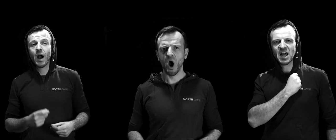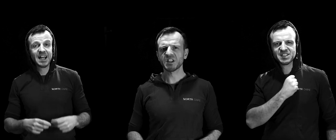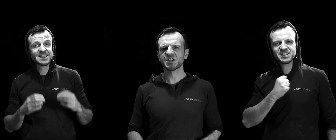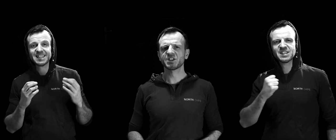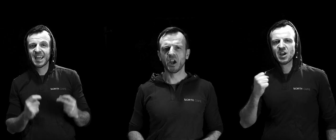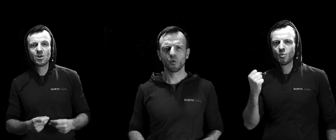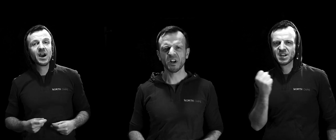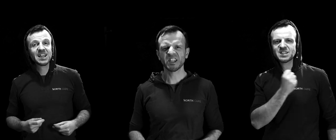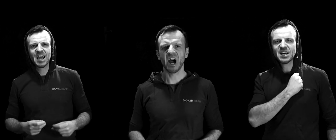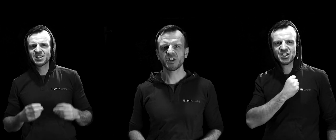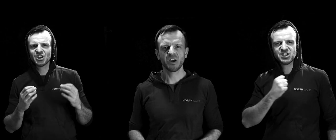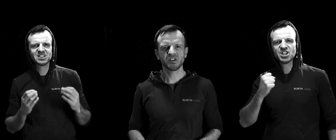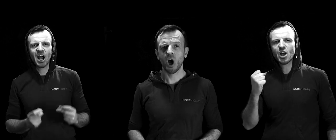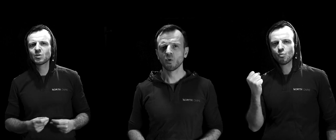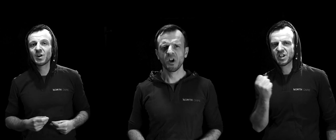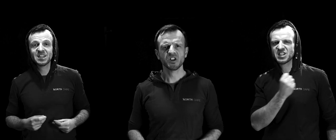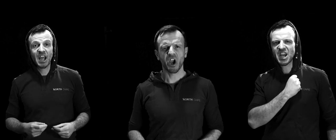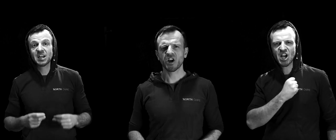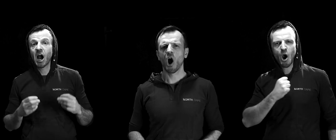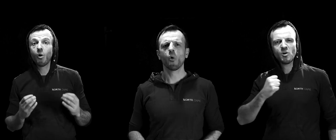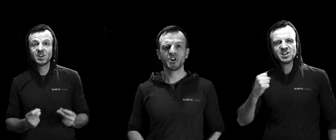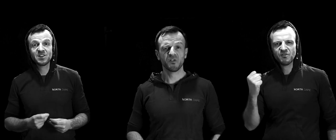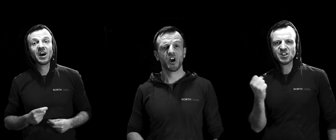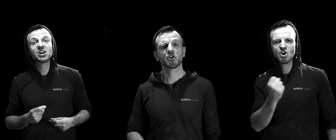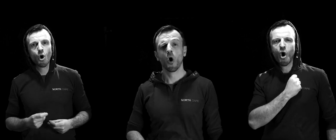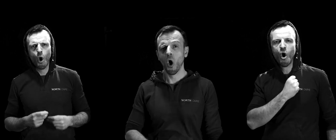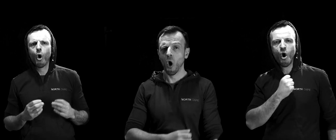One day when the tunnel is done, we'll take our leave and go.